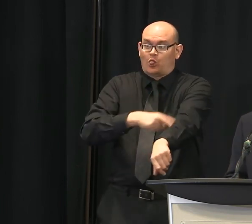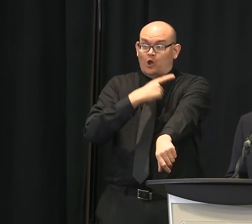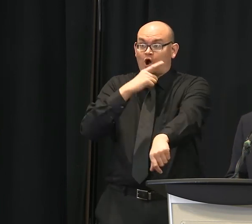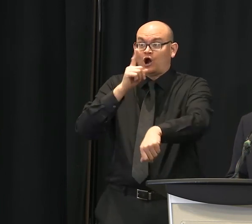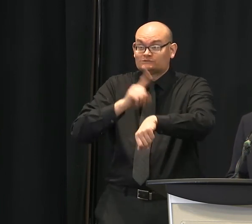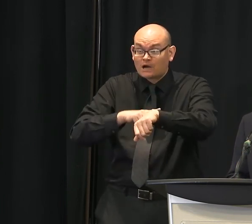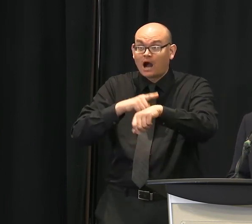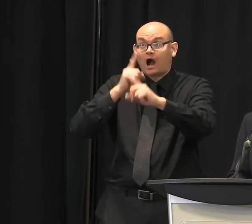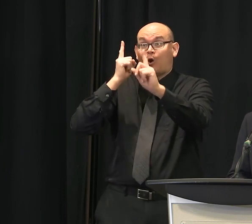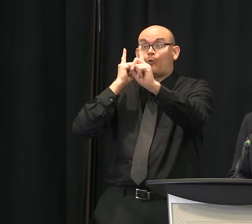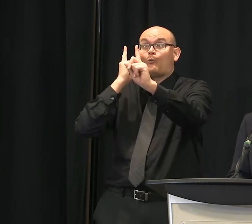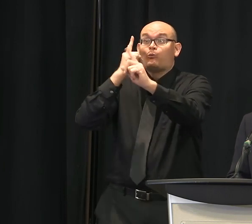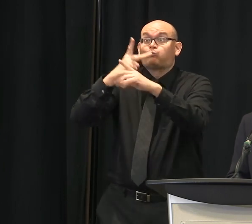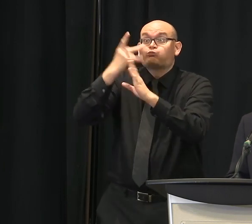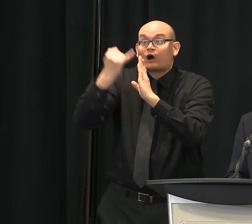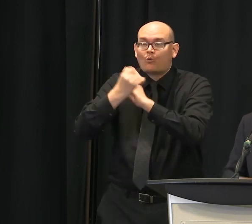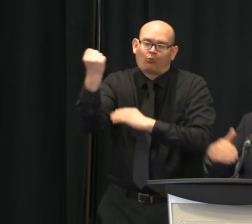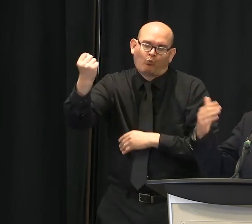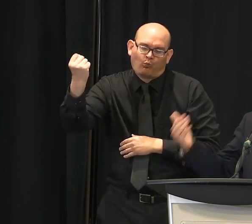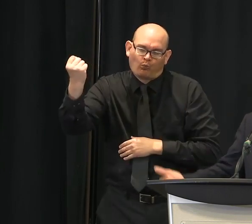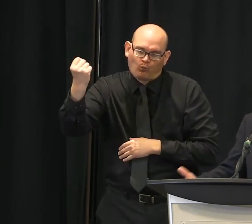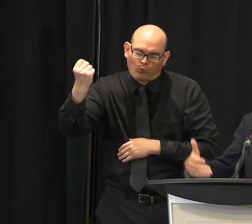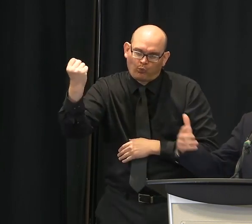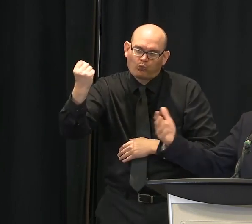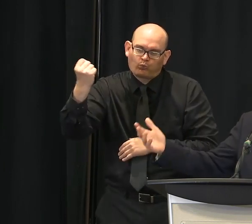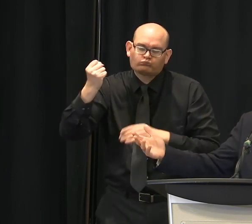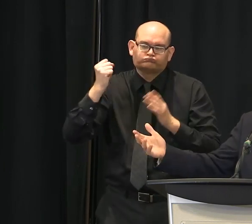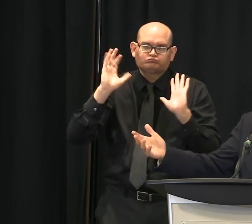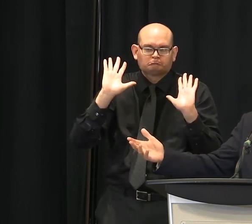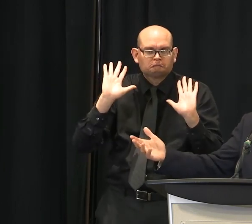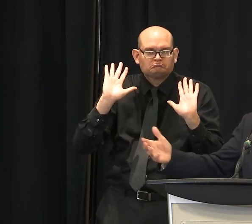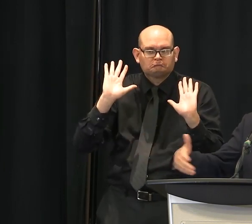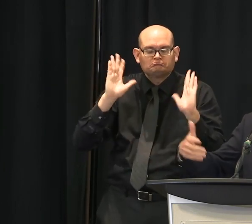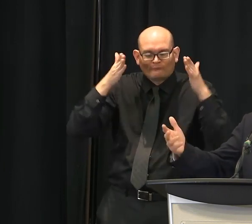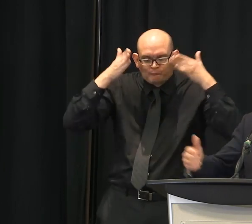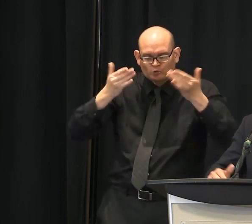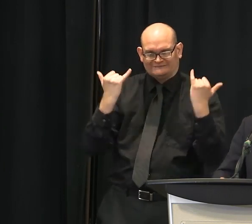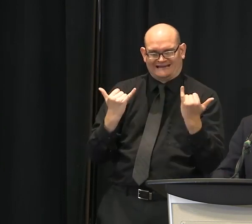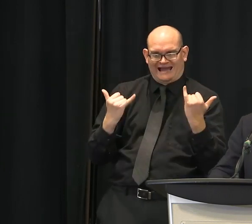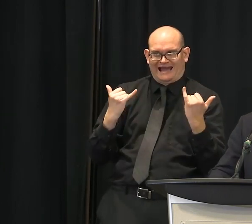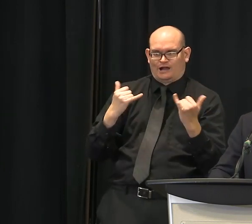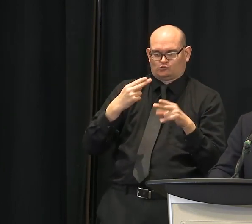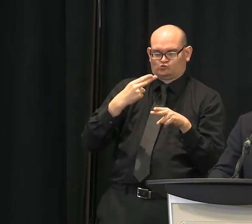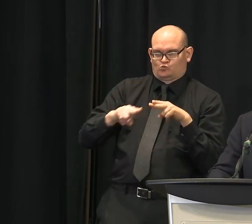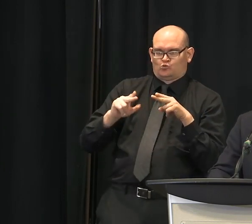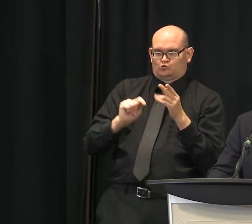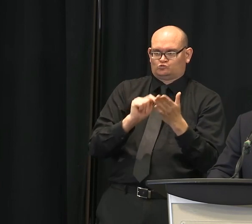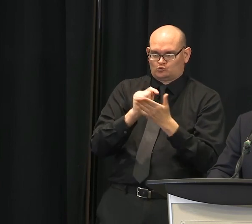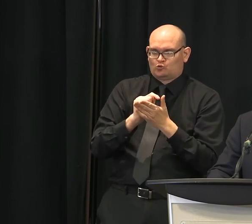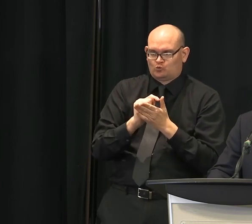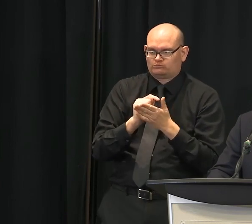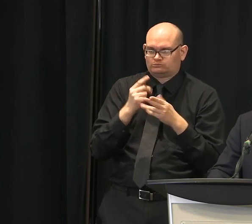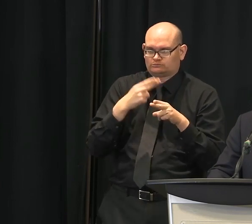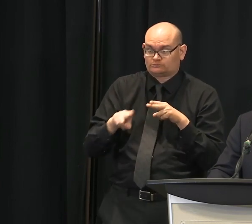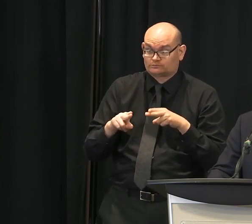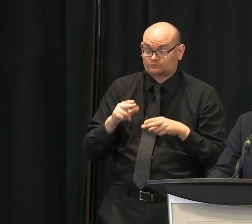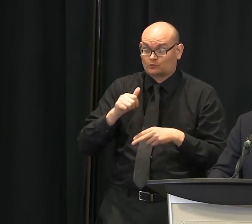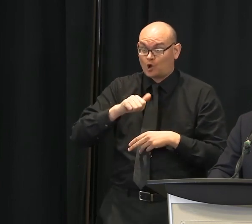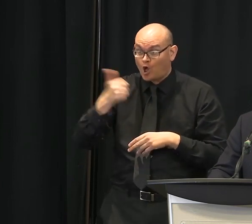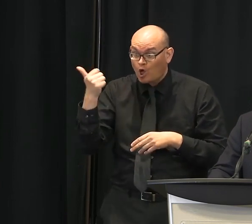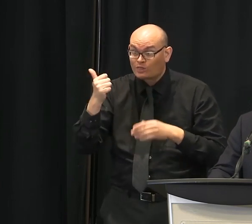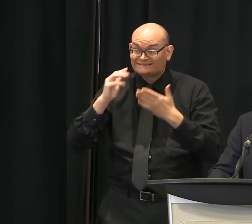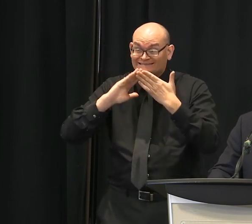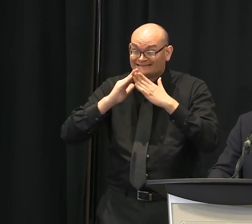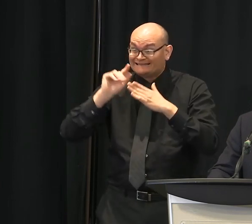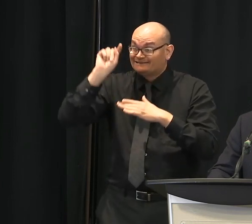Unfortunately, a lot of cities are not. Their revenues fell and they had to lay people off and all that. But I'm happy to tell you we are not that way in the city of